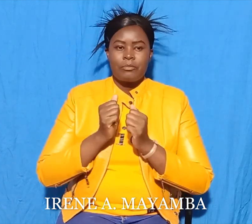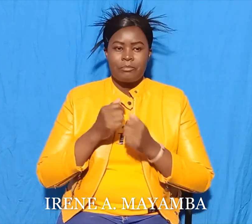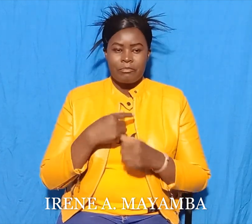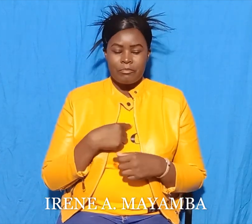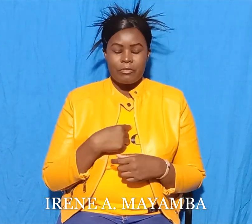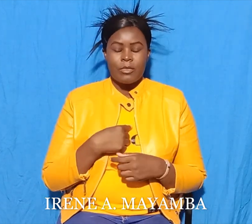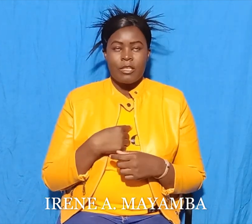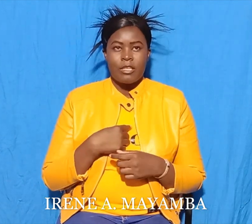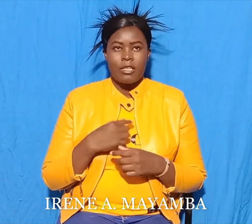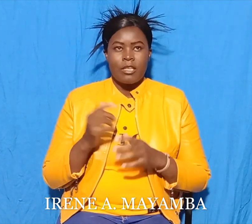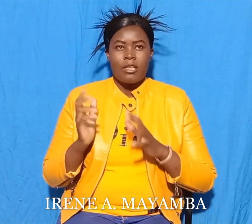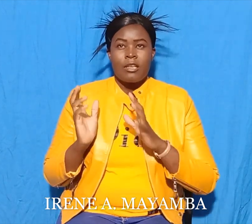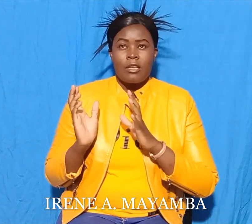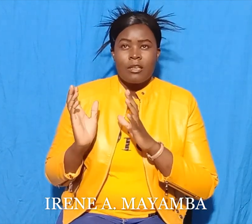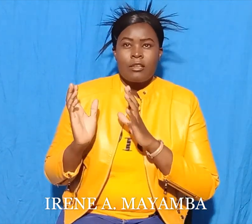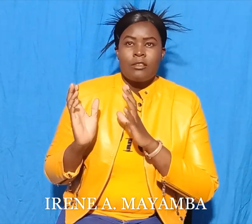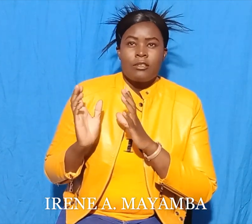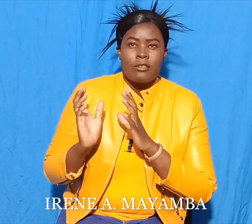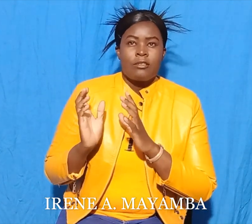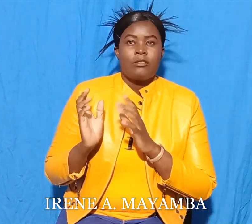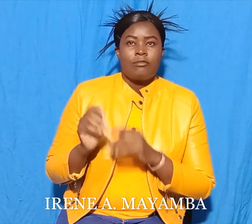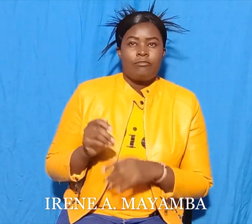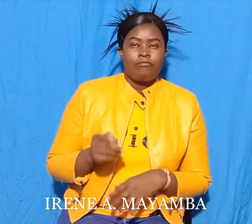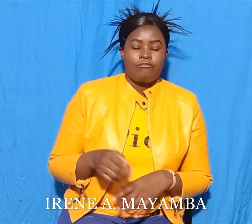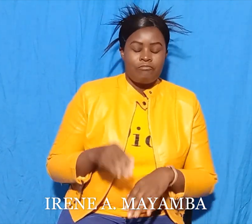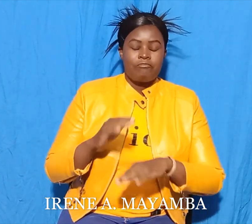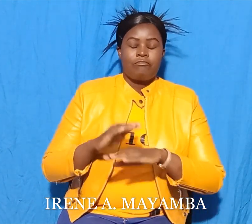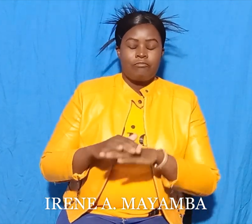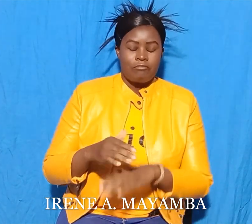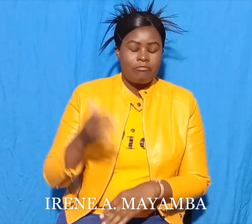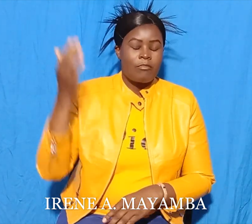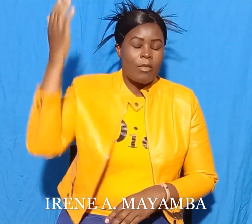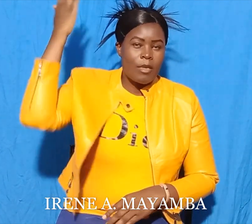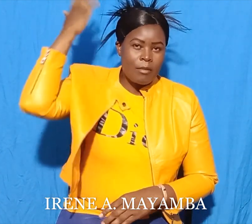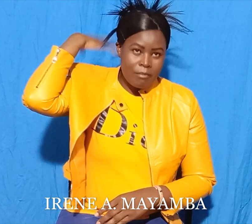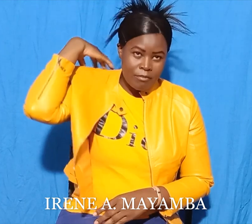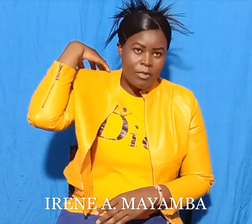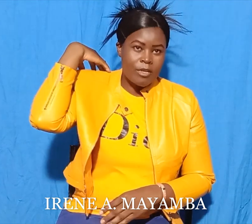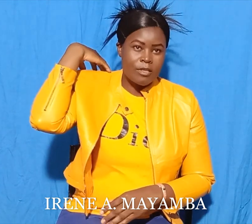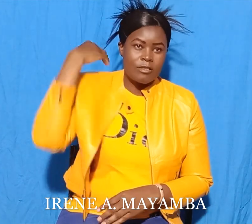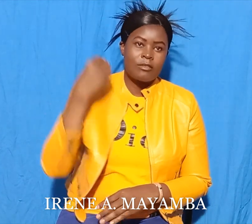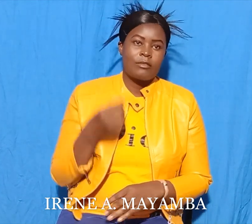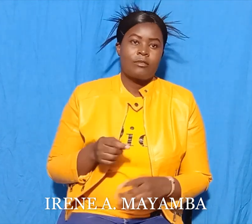to my home on my back. I shall not swim very quickly.